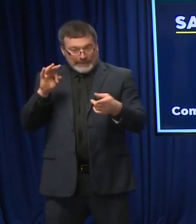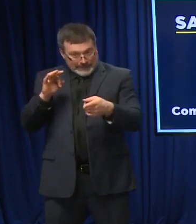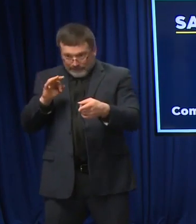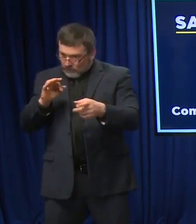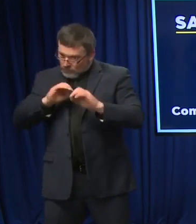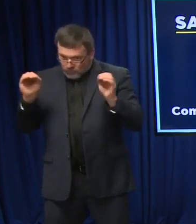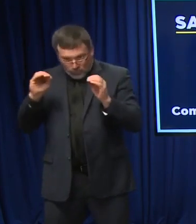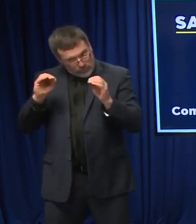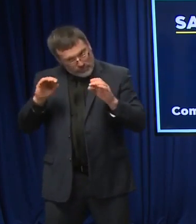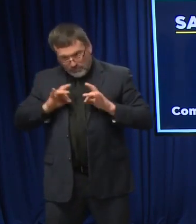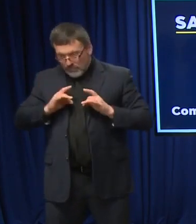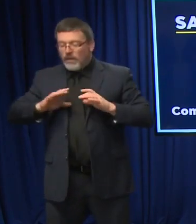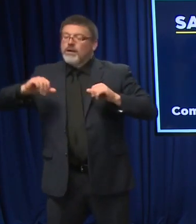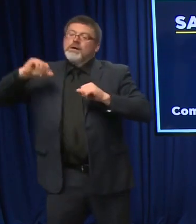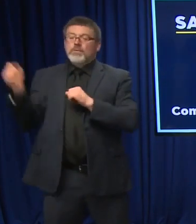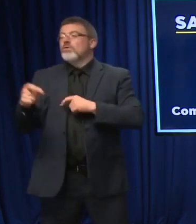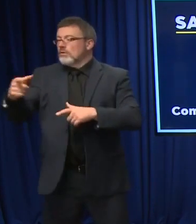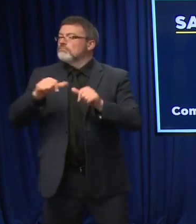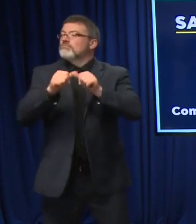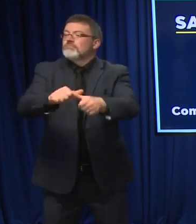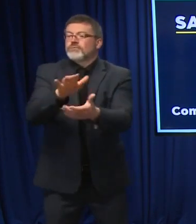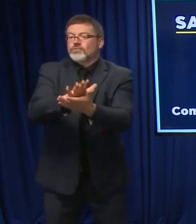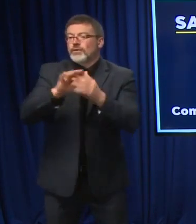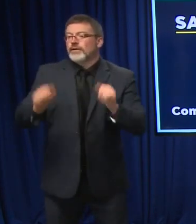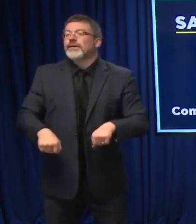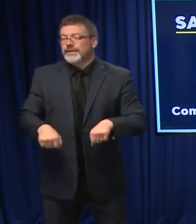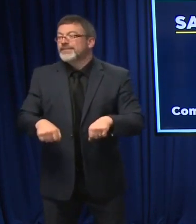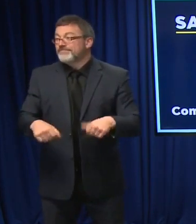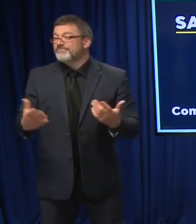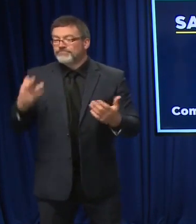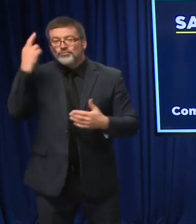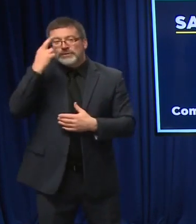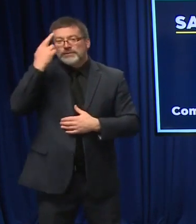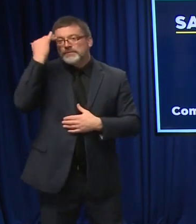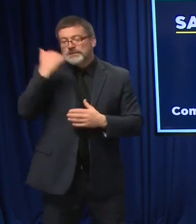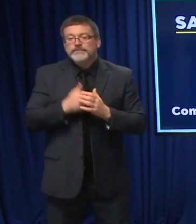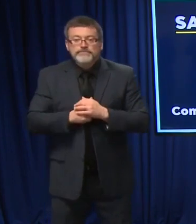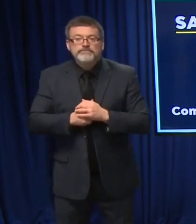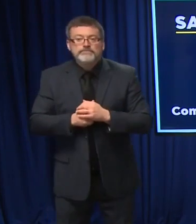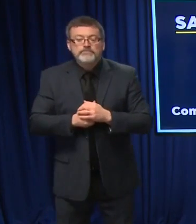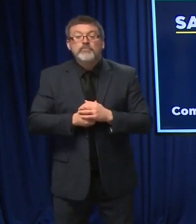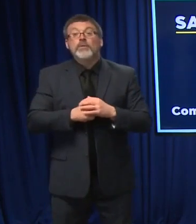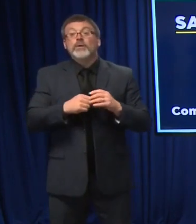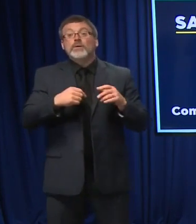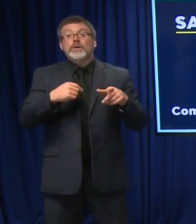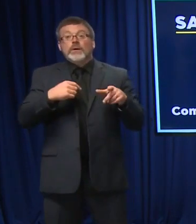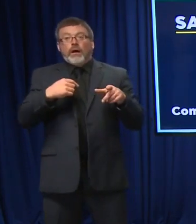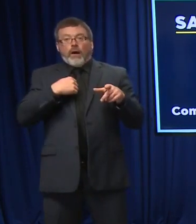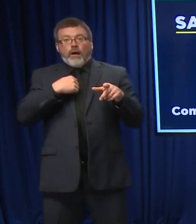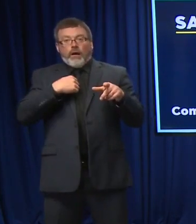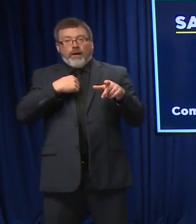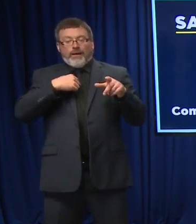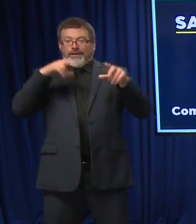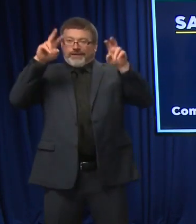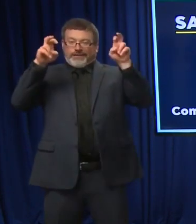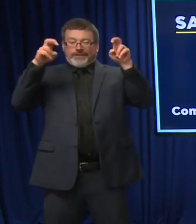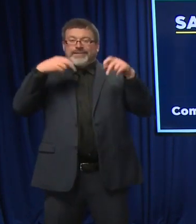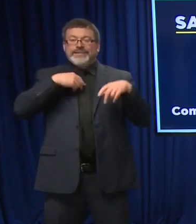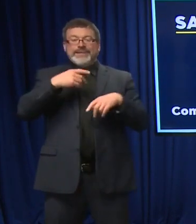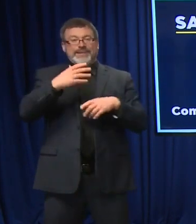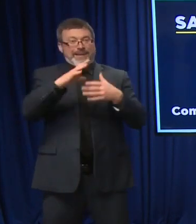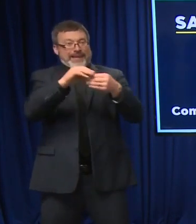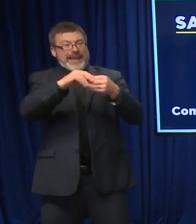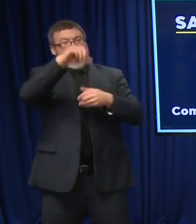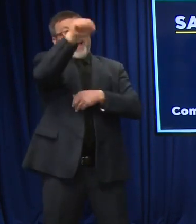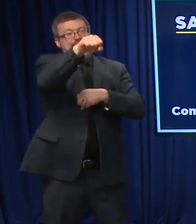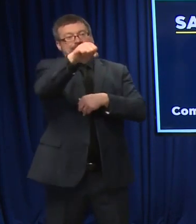This initiative is called the Say Yes COVID Test. Again, it comes at no cost to the state. Smaller programs have been done